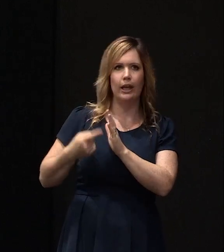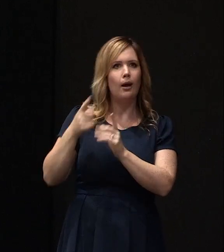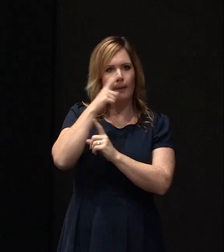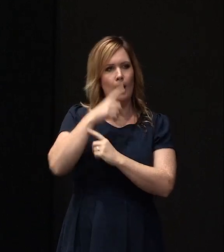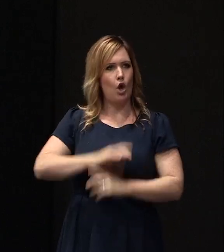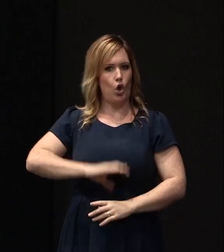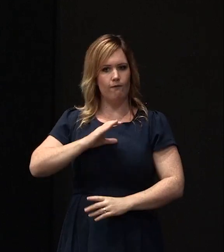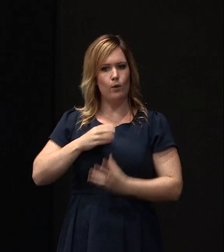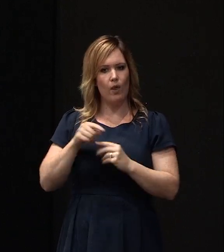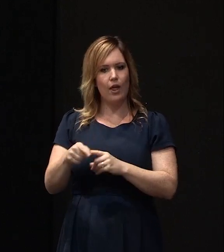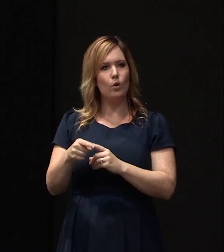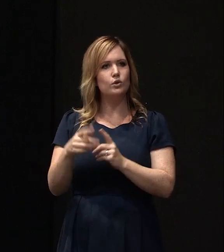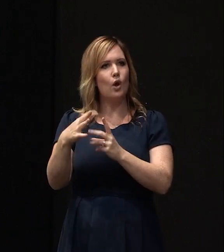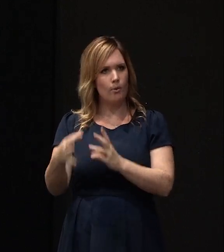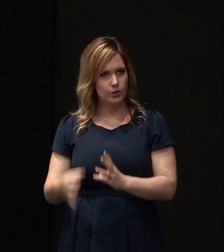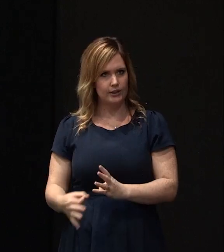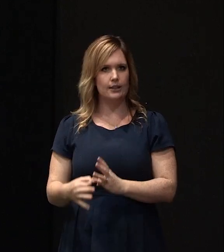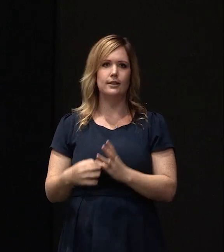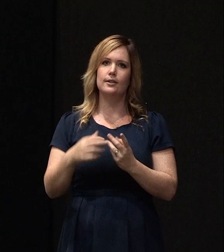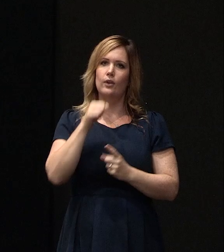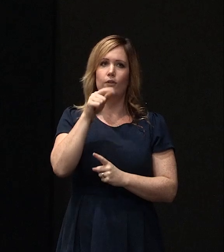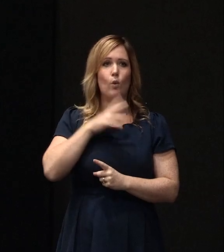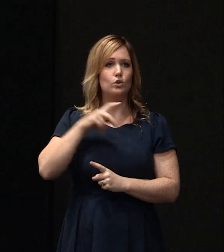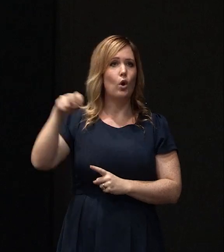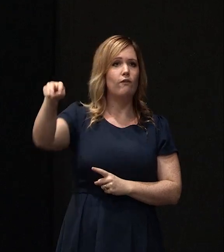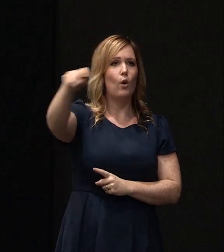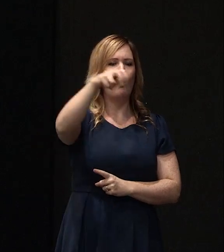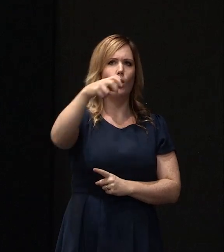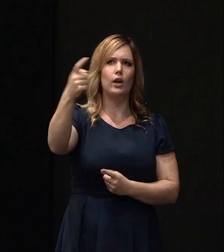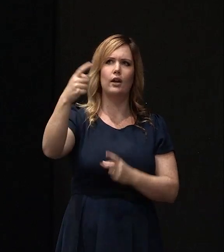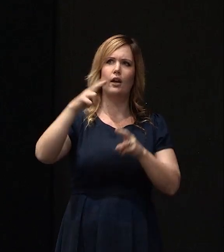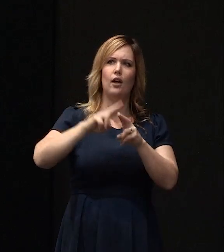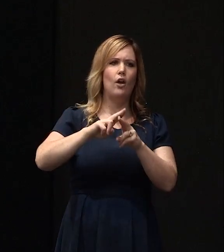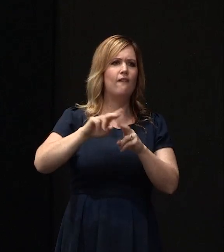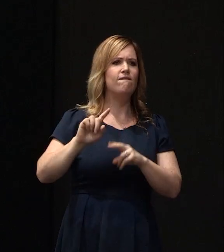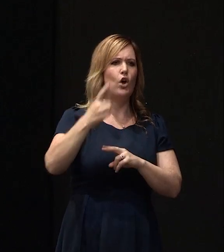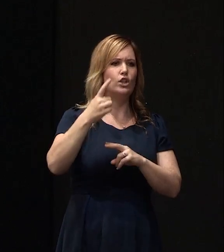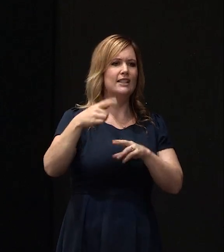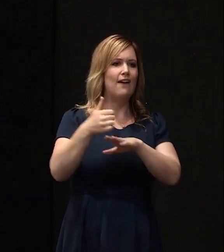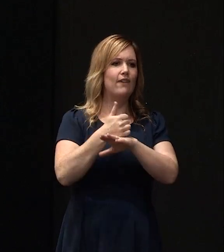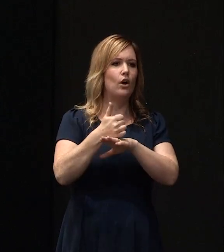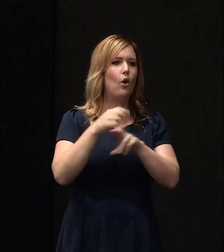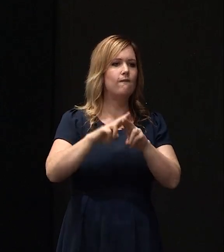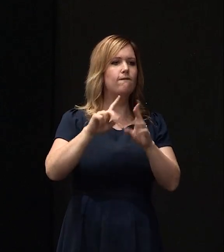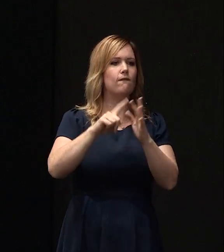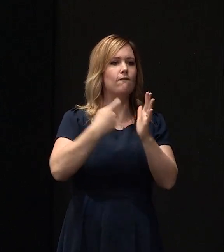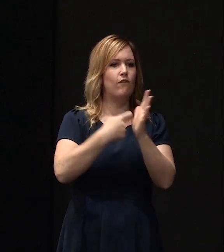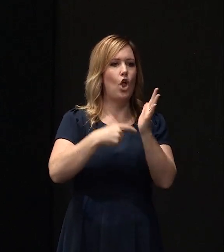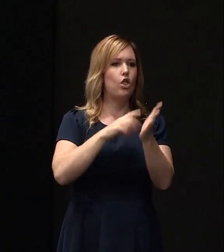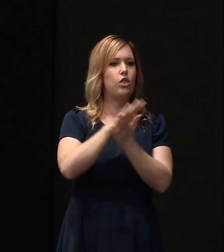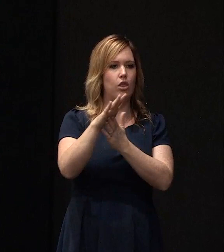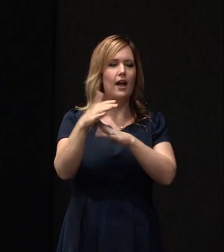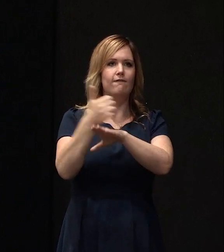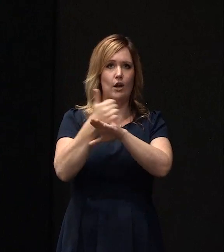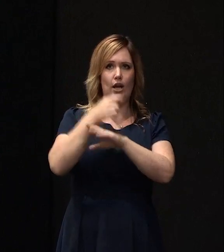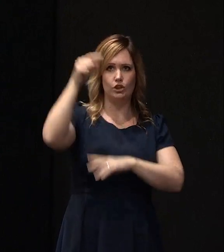So one of the ones, if you wanted to go for a walk later on, is the Firth Foundation, which is out the back. Has anybody seen that? So that's that Firth